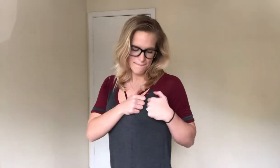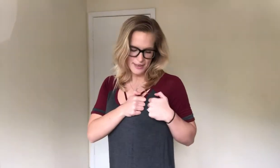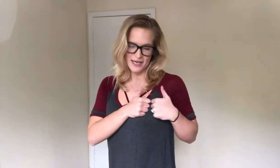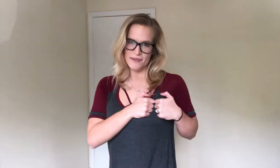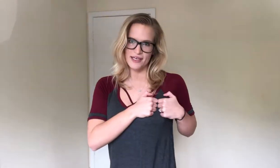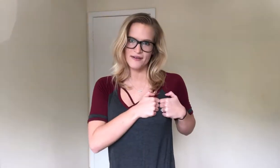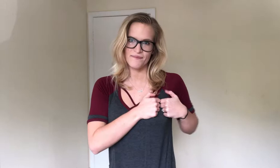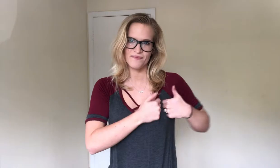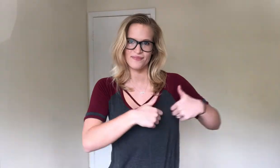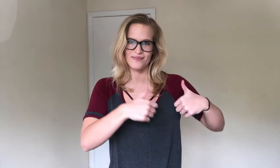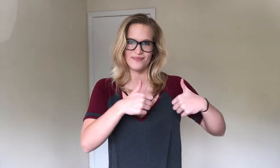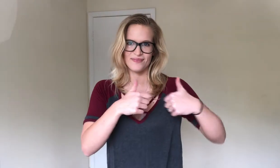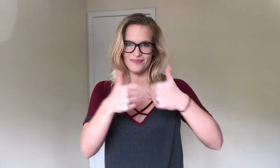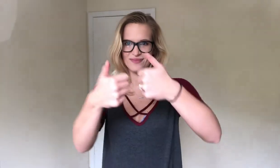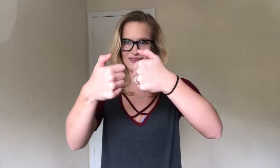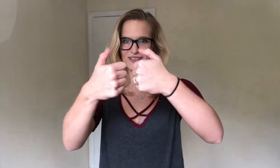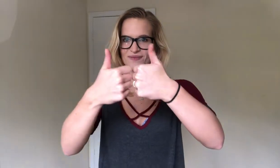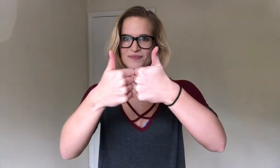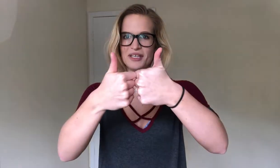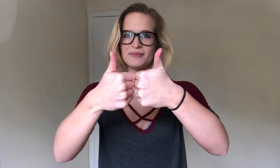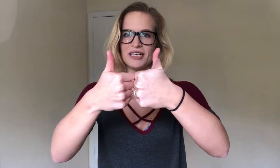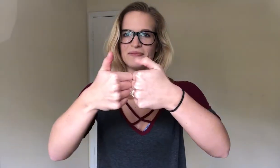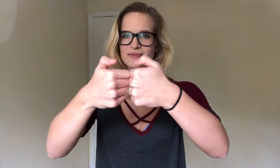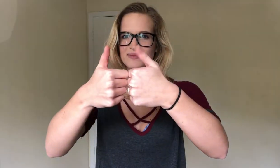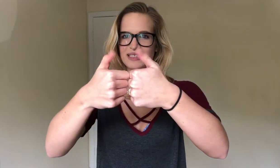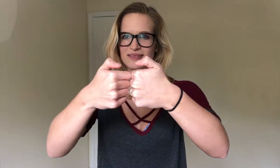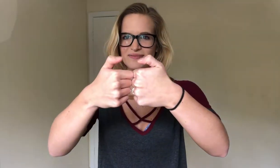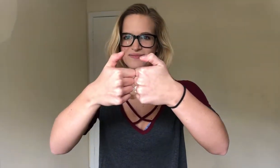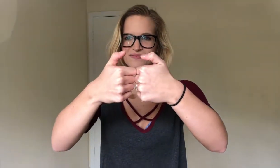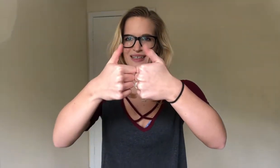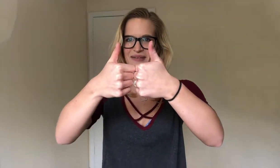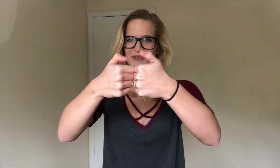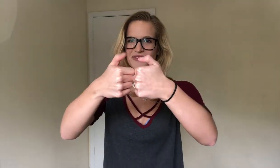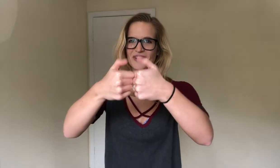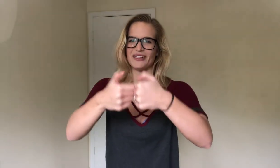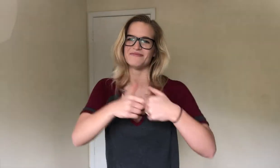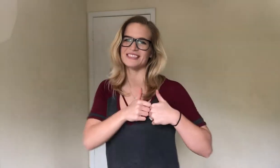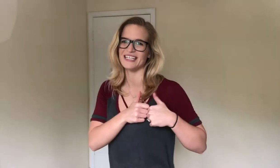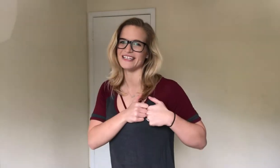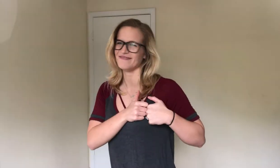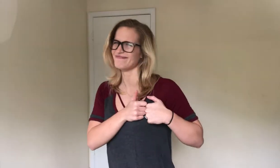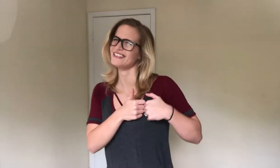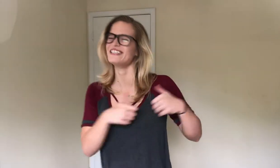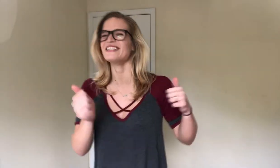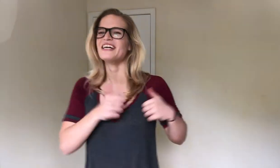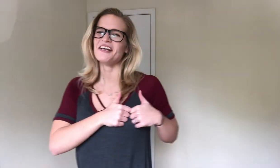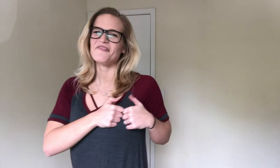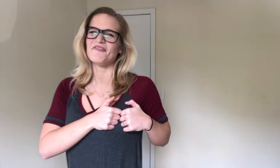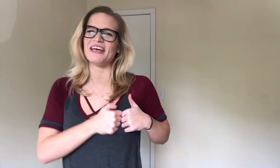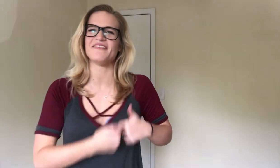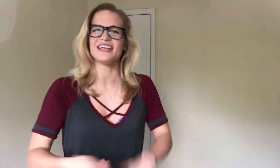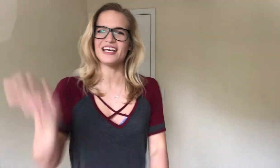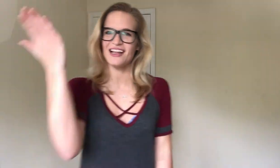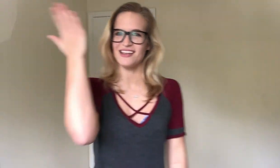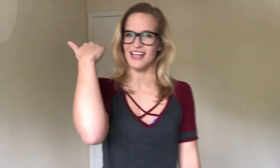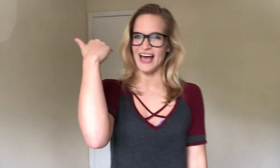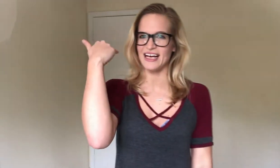baby, so thumbs up and like move your thumbs there. Baby, last